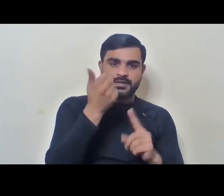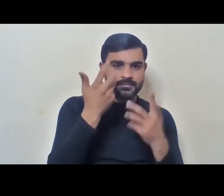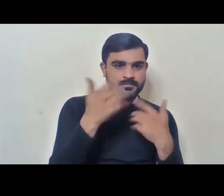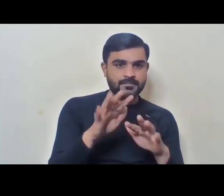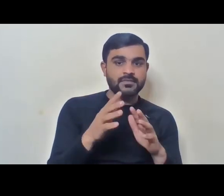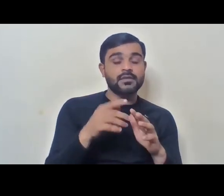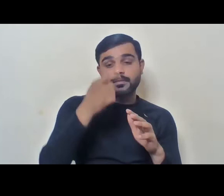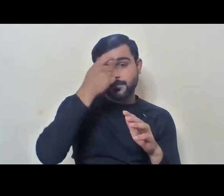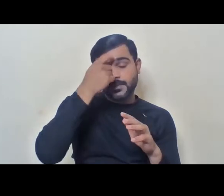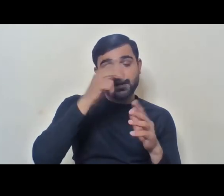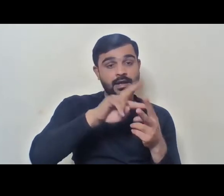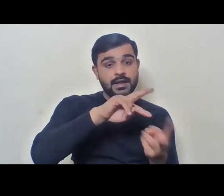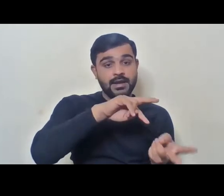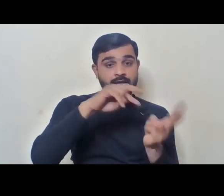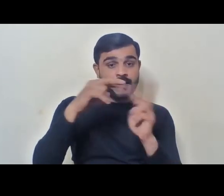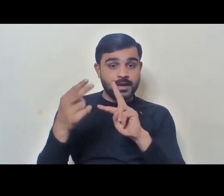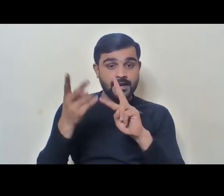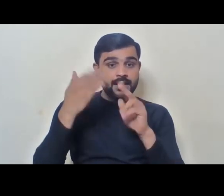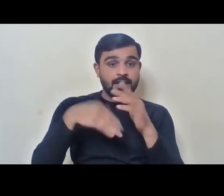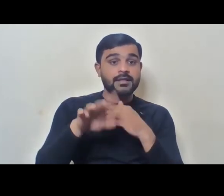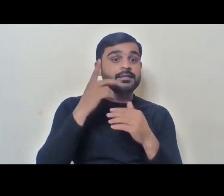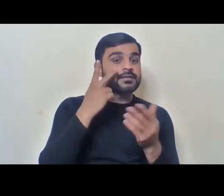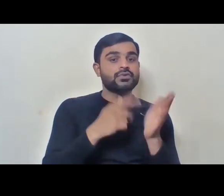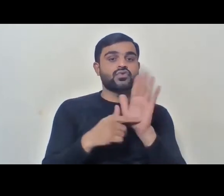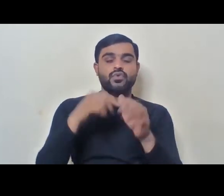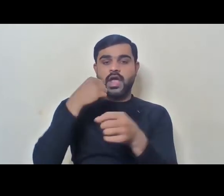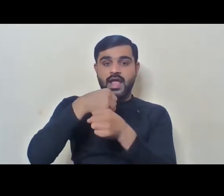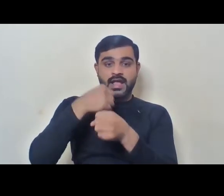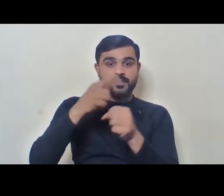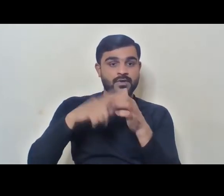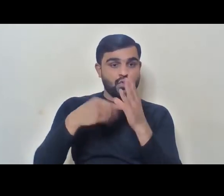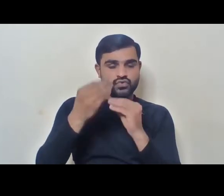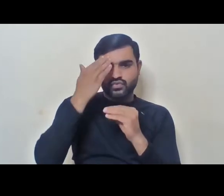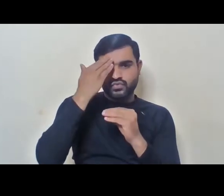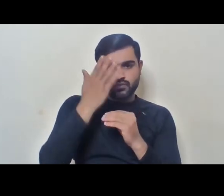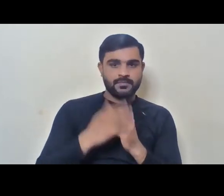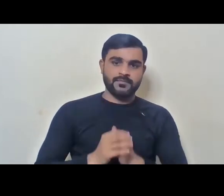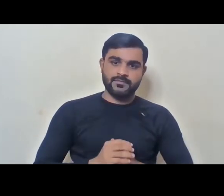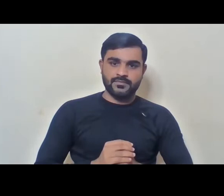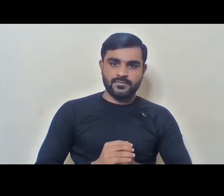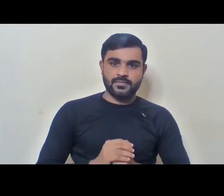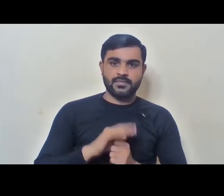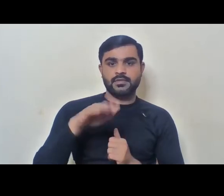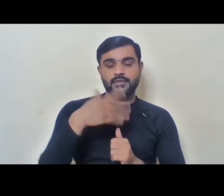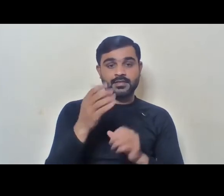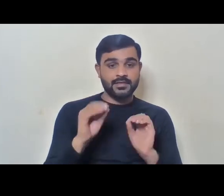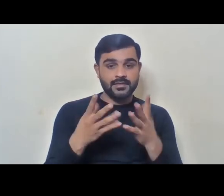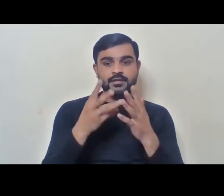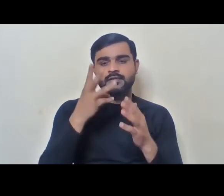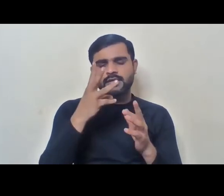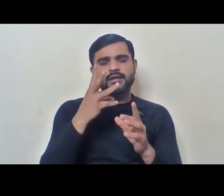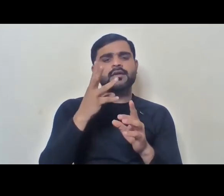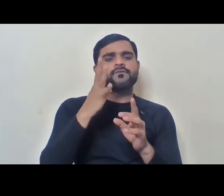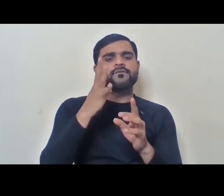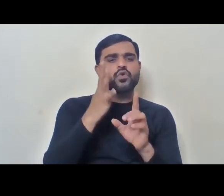the issue of transfers comes into play because in government jobs, you know that after initial three, four years of